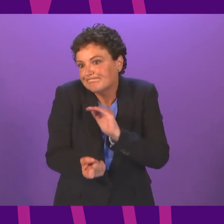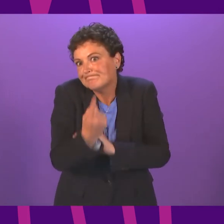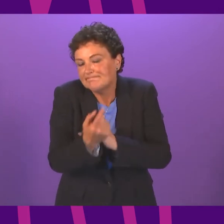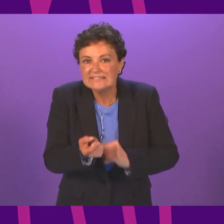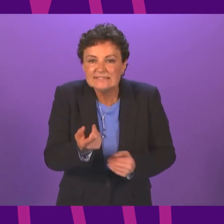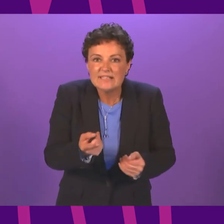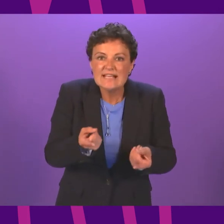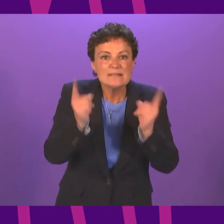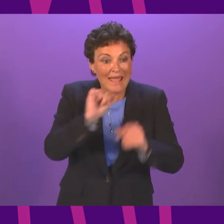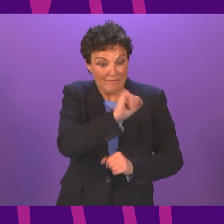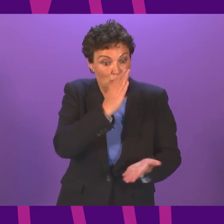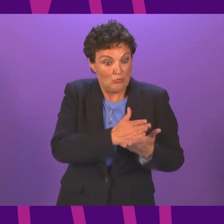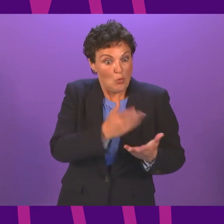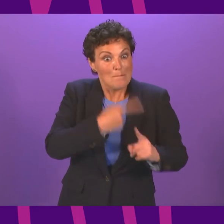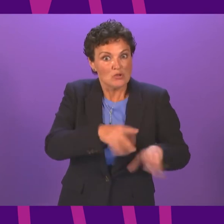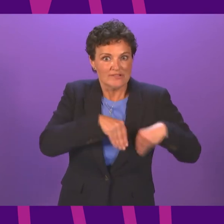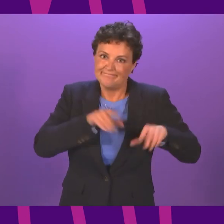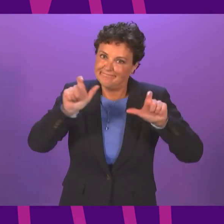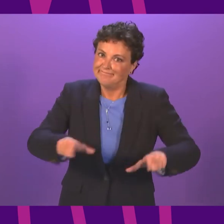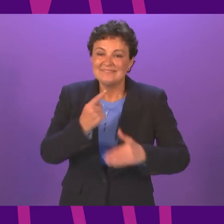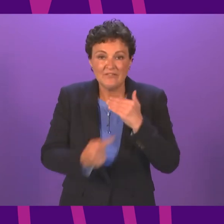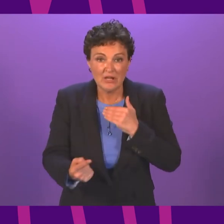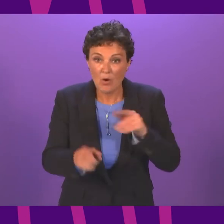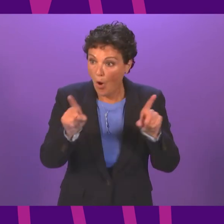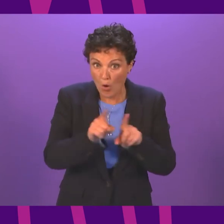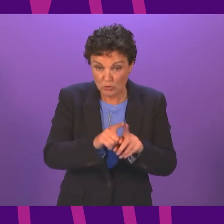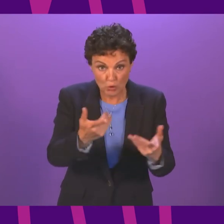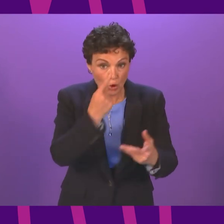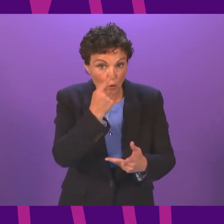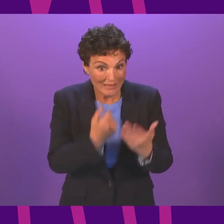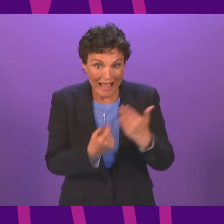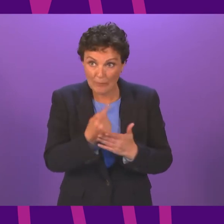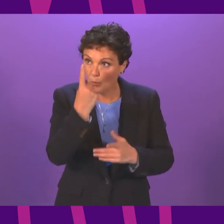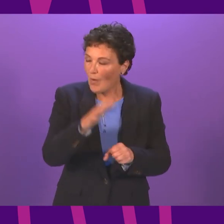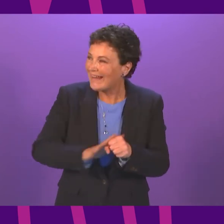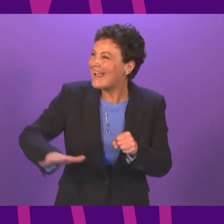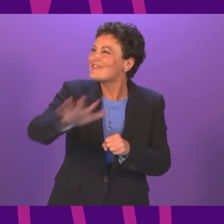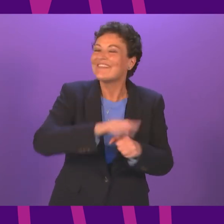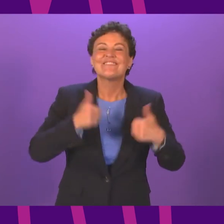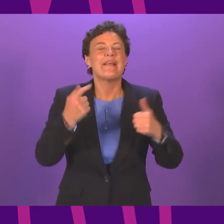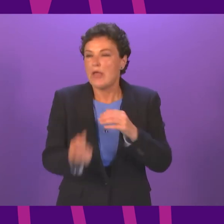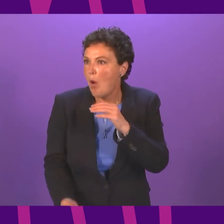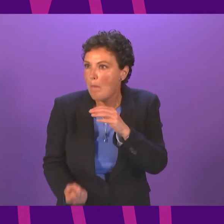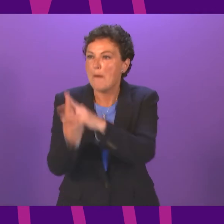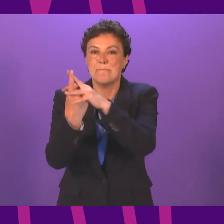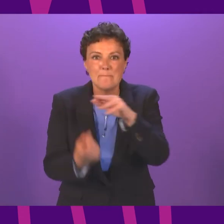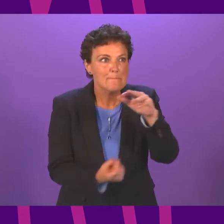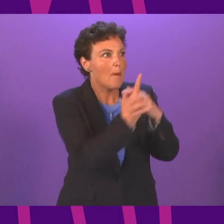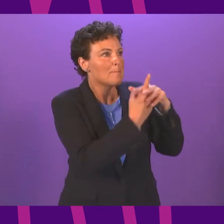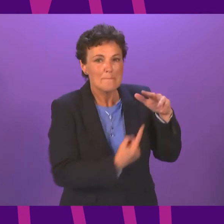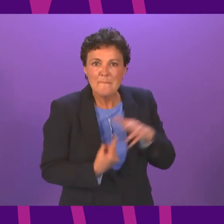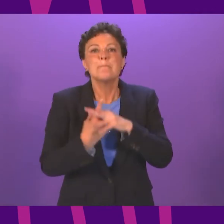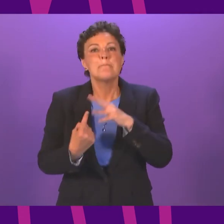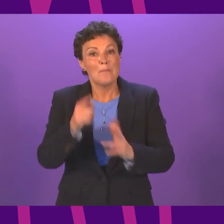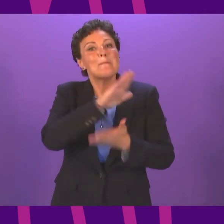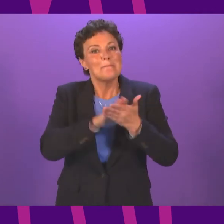for those who test positive. There will also be a need to manage outbreaks as and when they arise, and the level system will still be available to help us